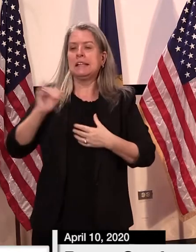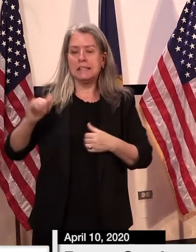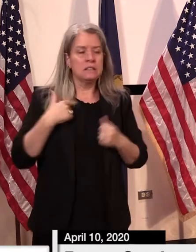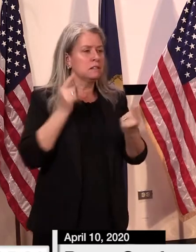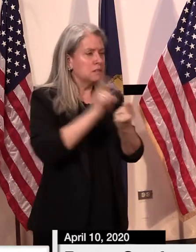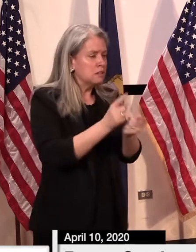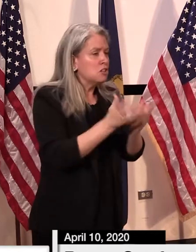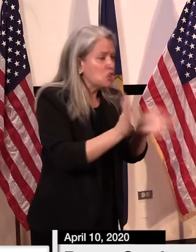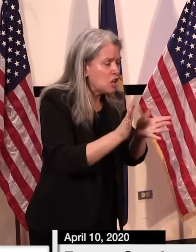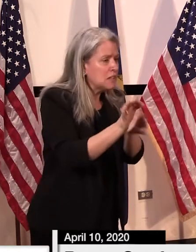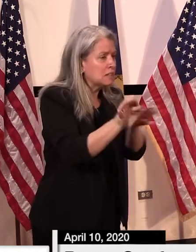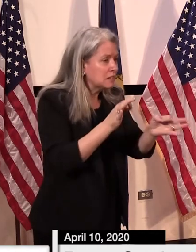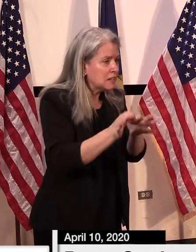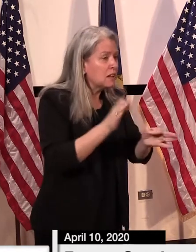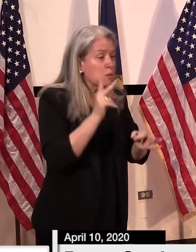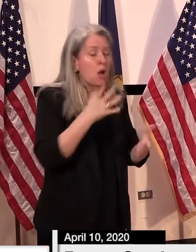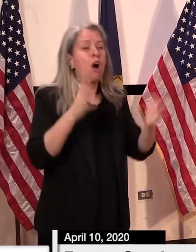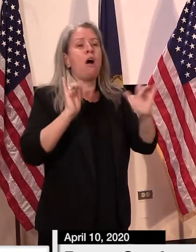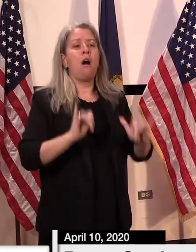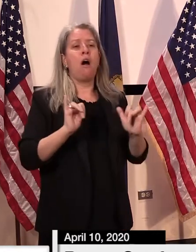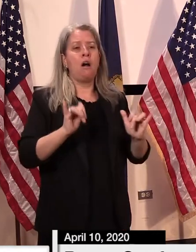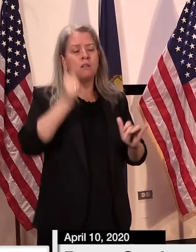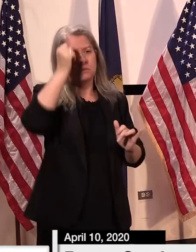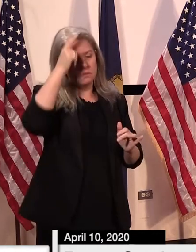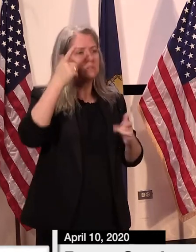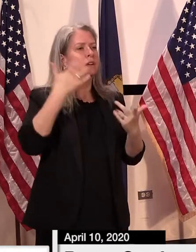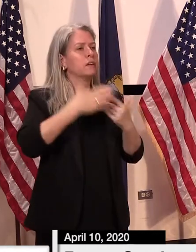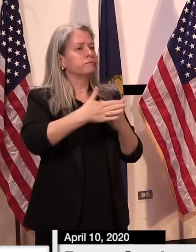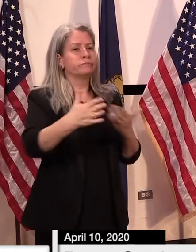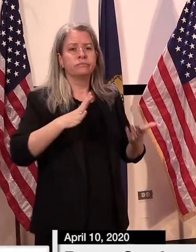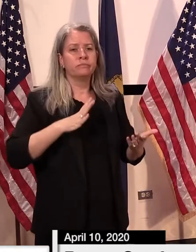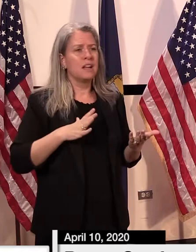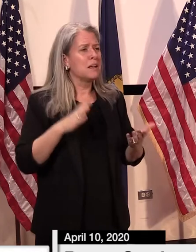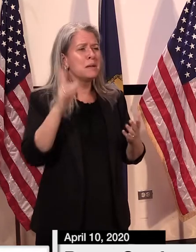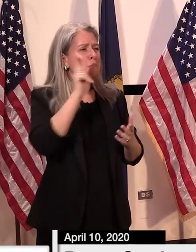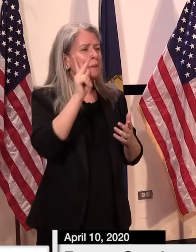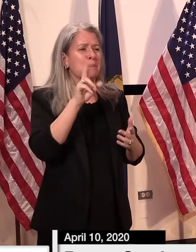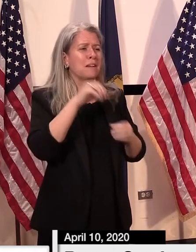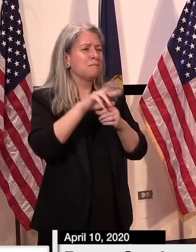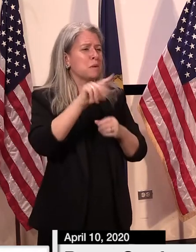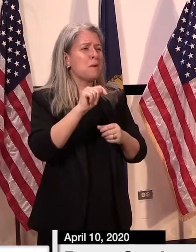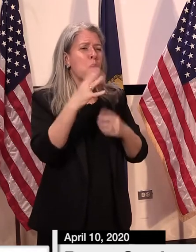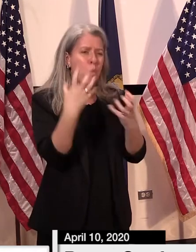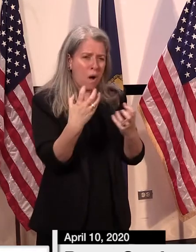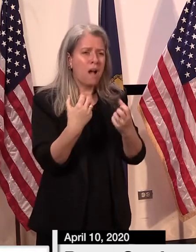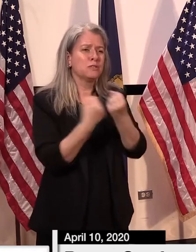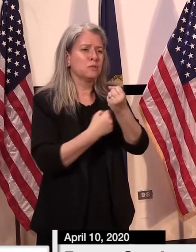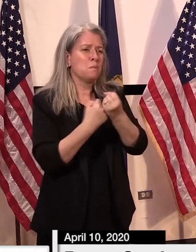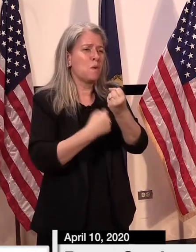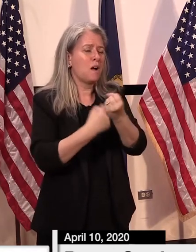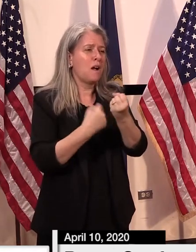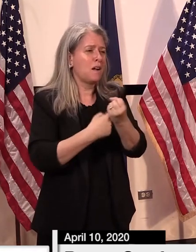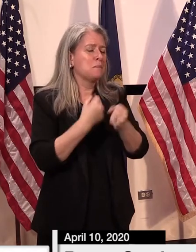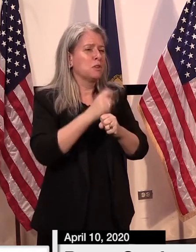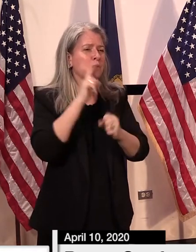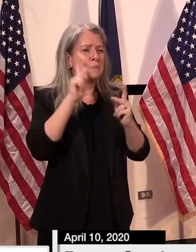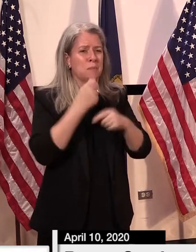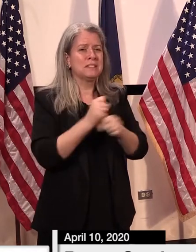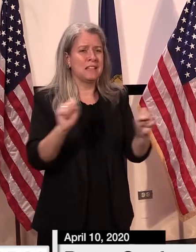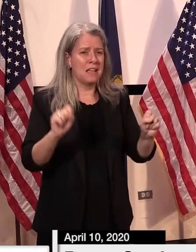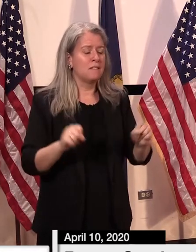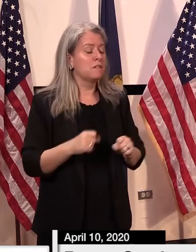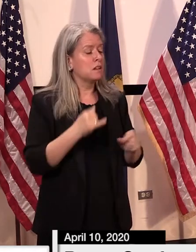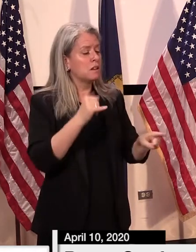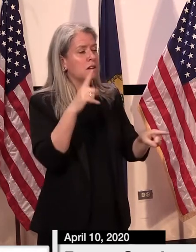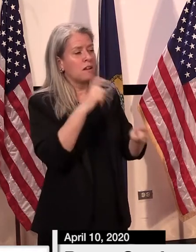think that is largely working. Vermonters are all in on keeping everyone safe. May I ask a follow